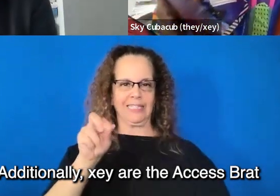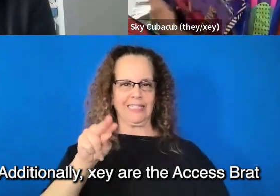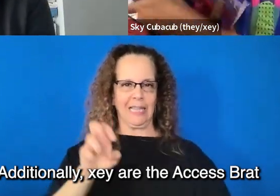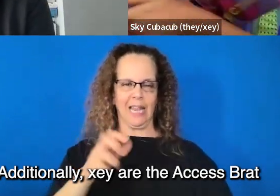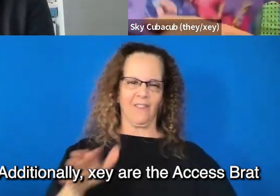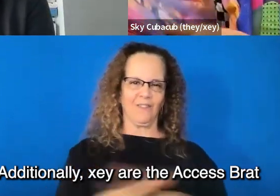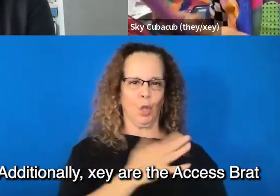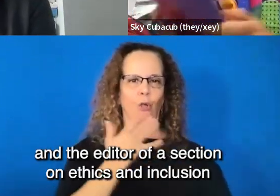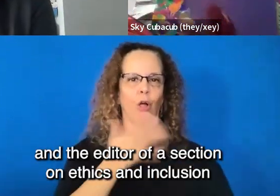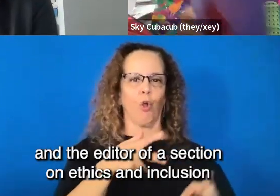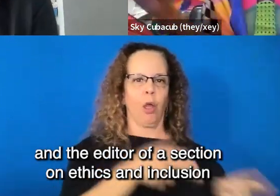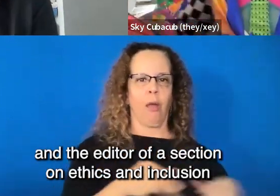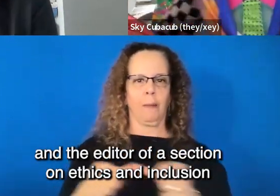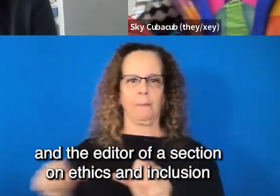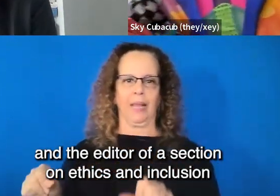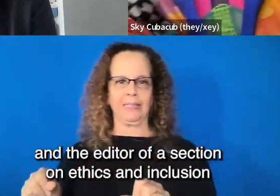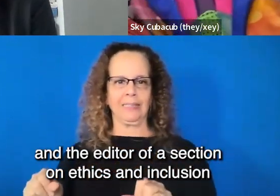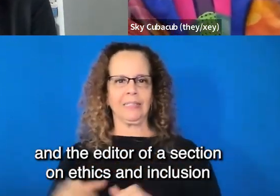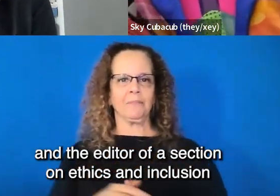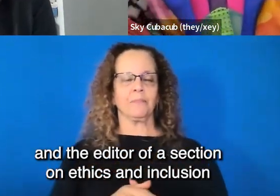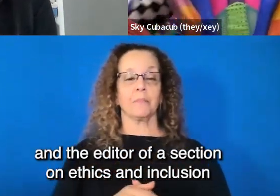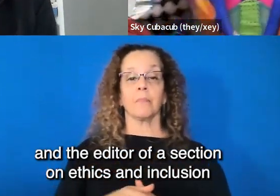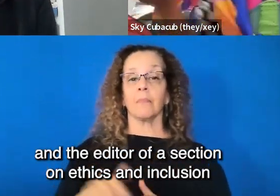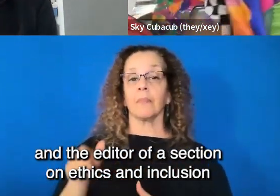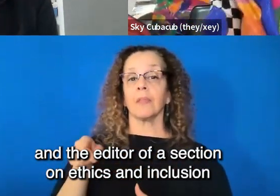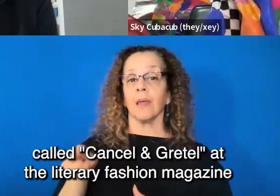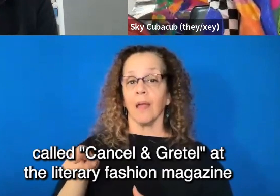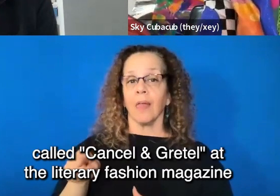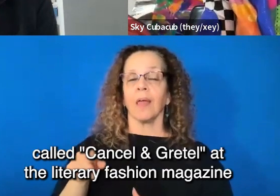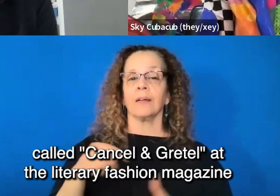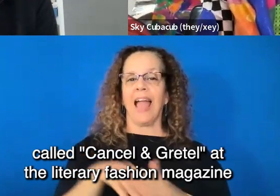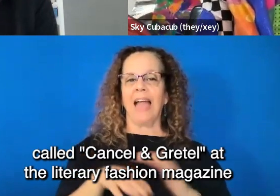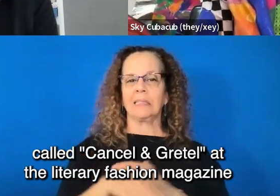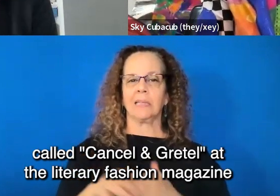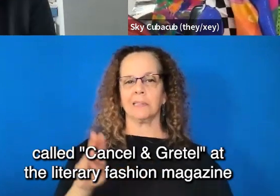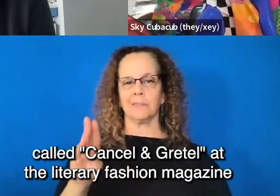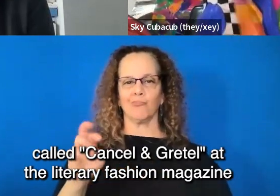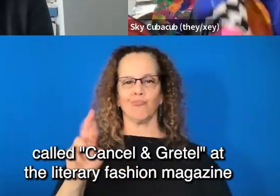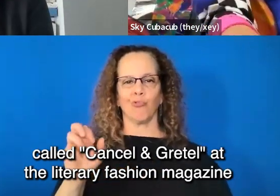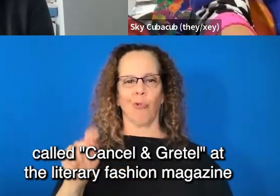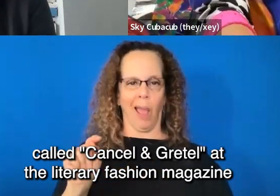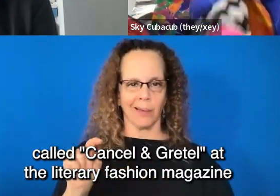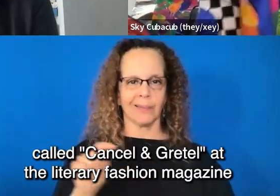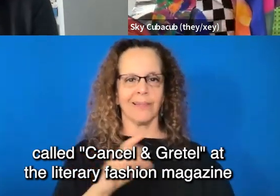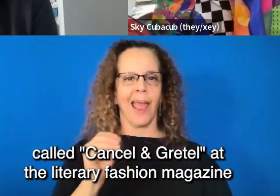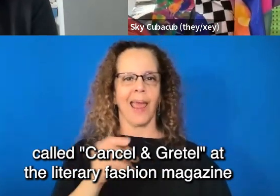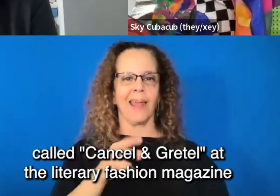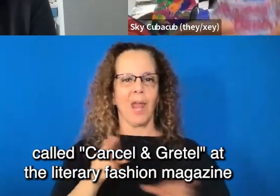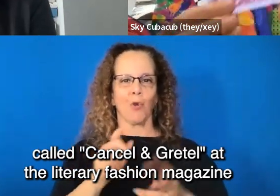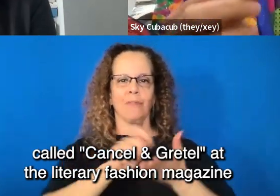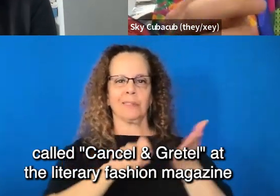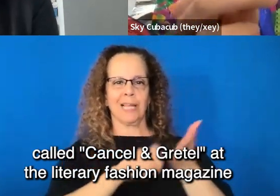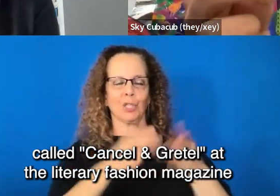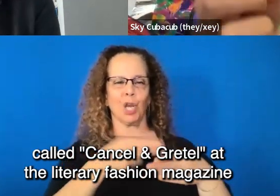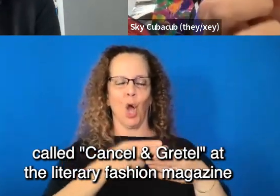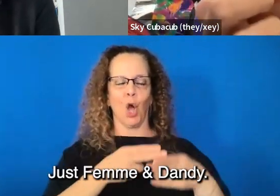Access Brat and the editor of a section on ethics and inclusion called Cancel and Gretel at the